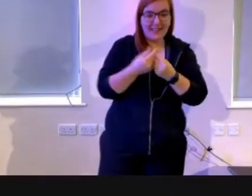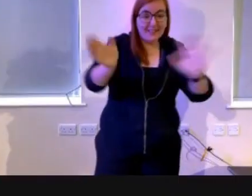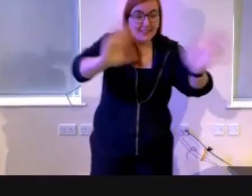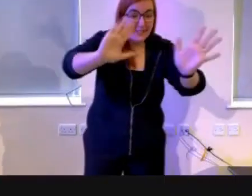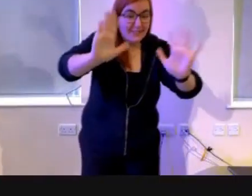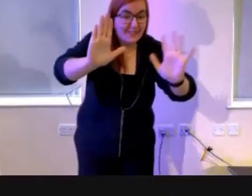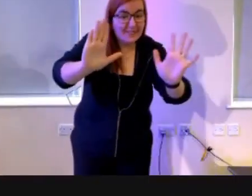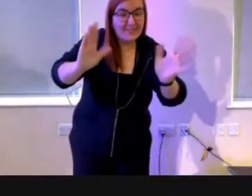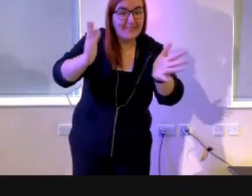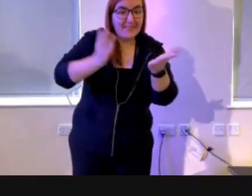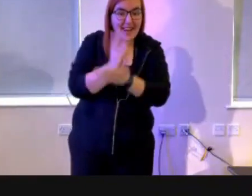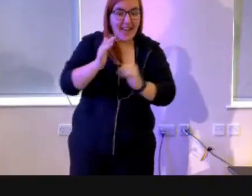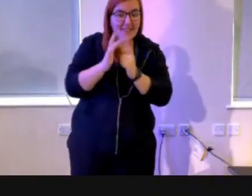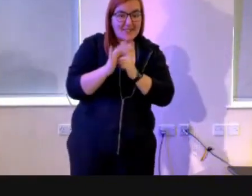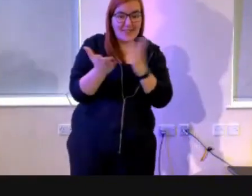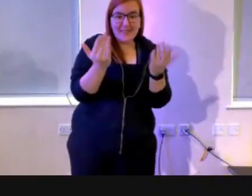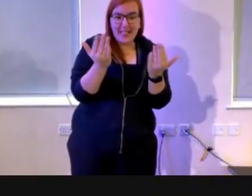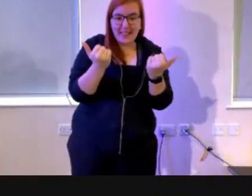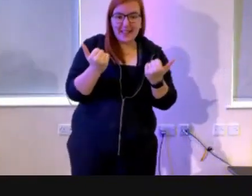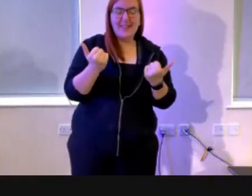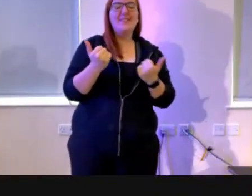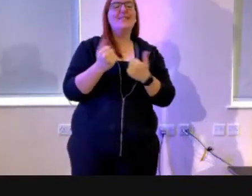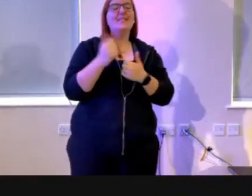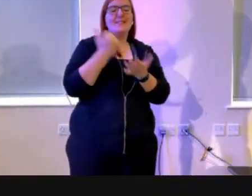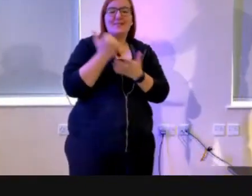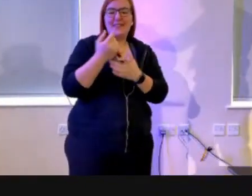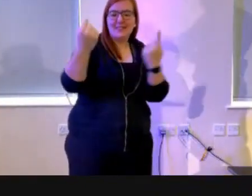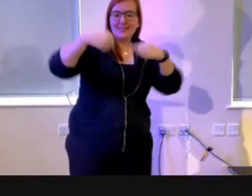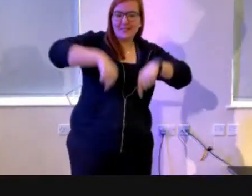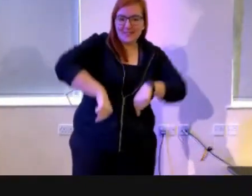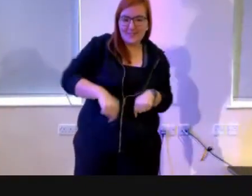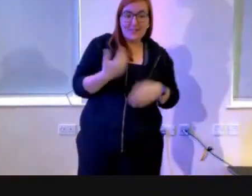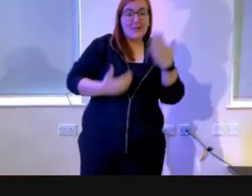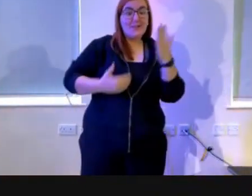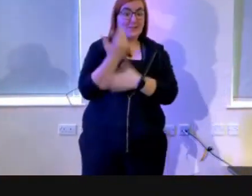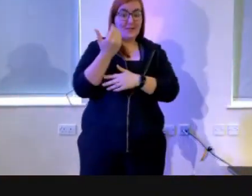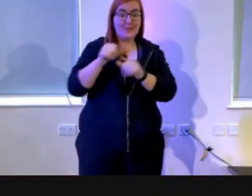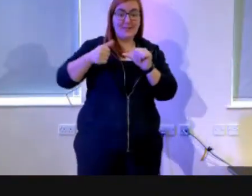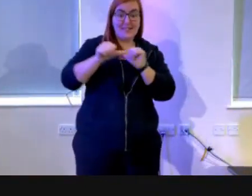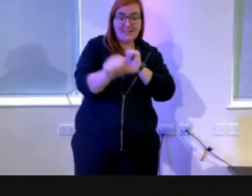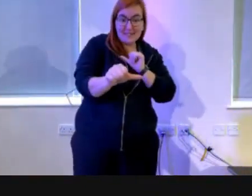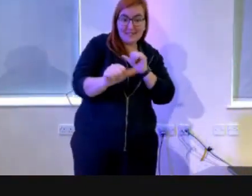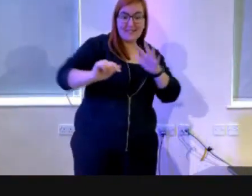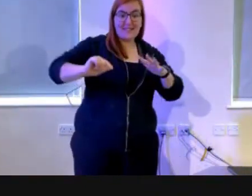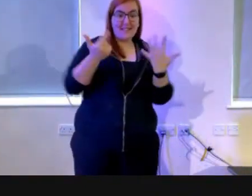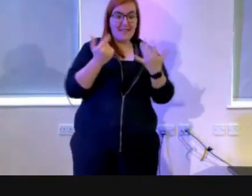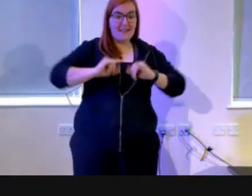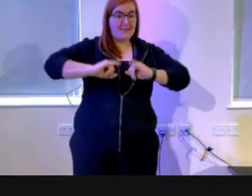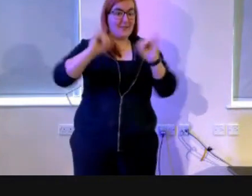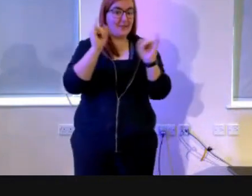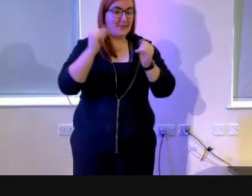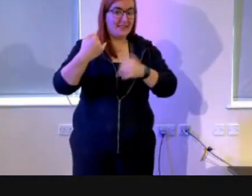Welcome. Wherever you are, it's great to have you with us. So we're doing a new sermon series, Seven Deadly Sins. And